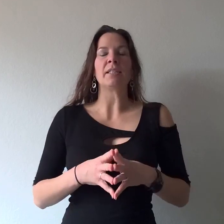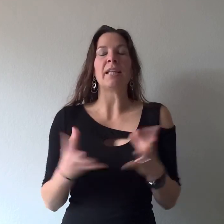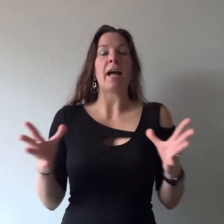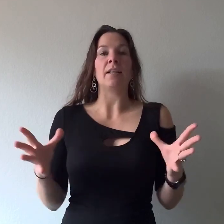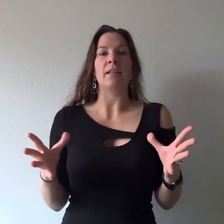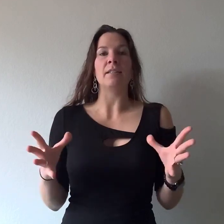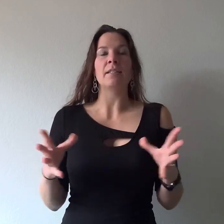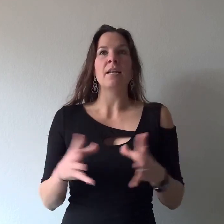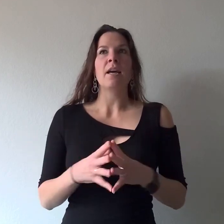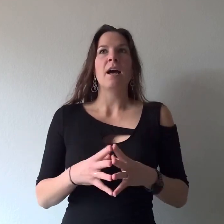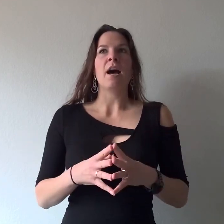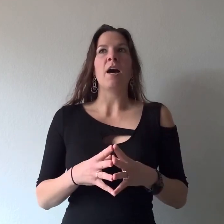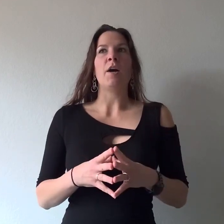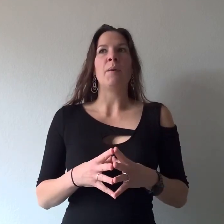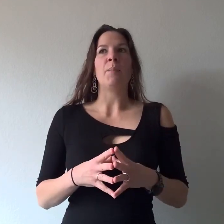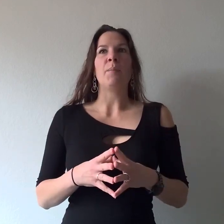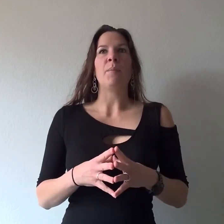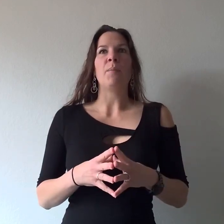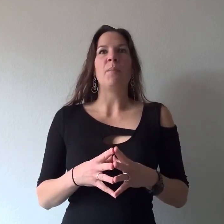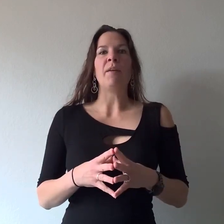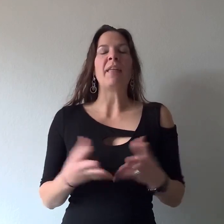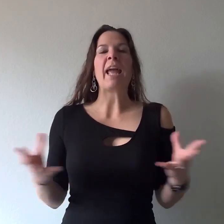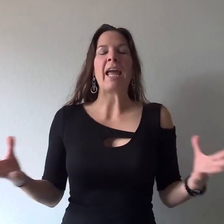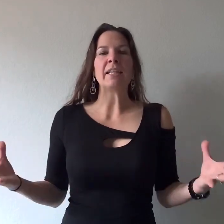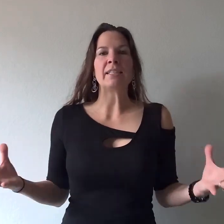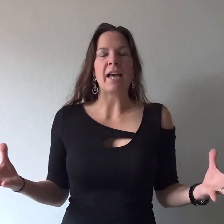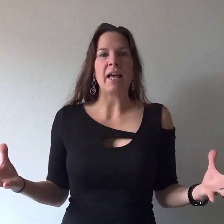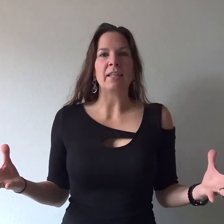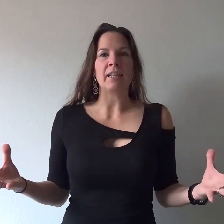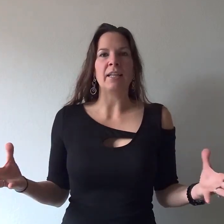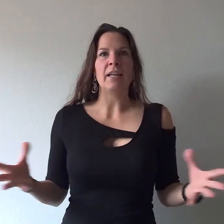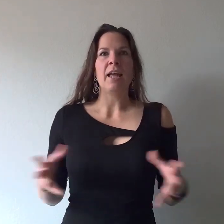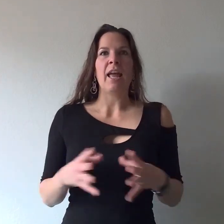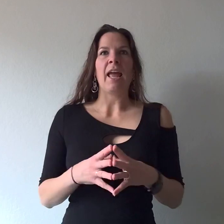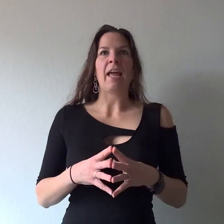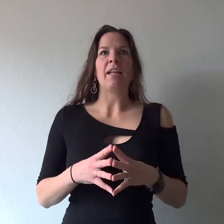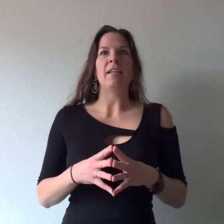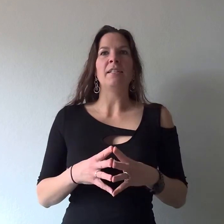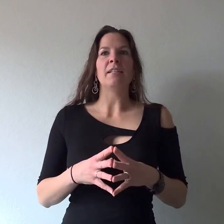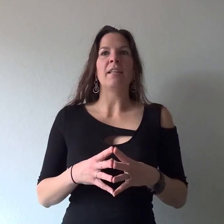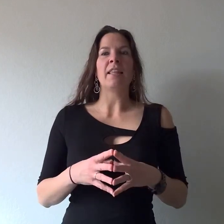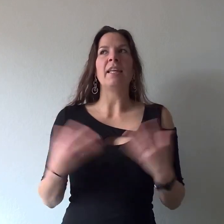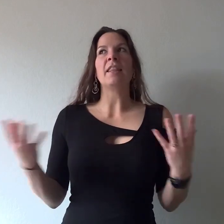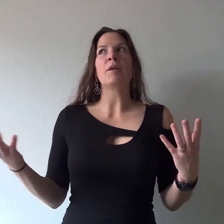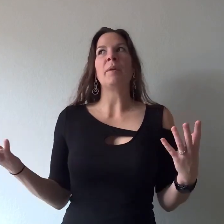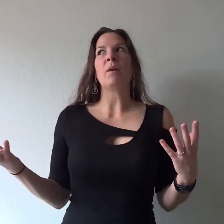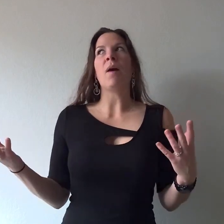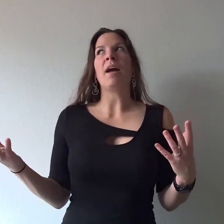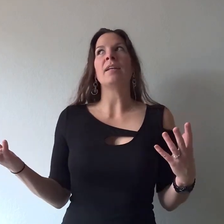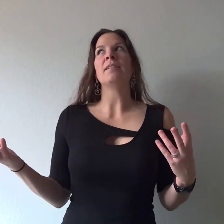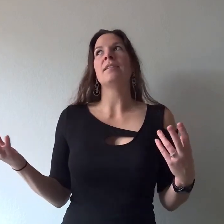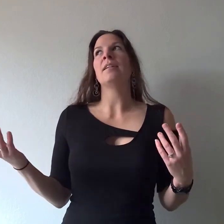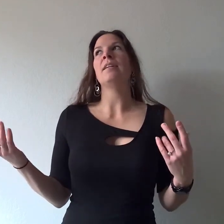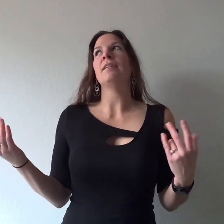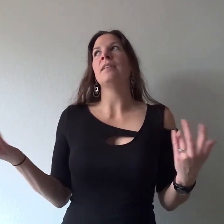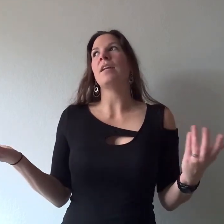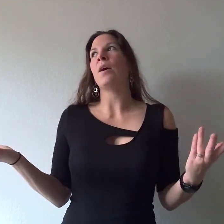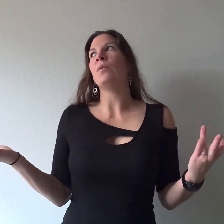salads if they hate salad and they think their big why is to you know